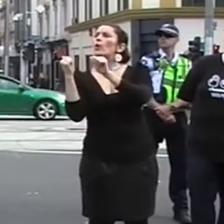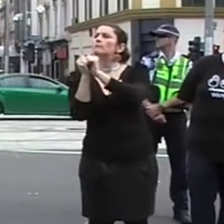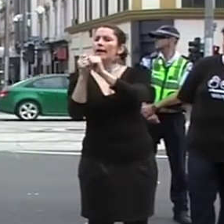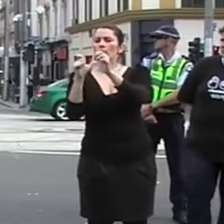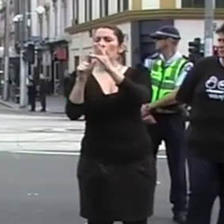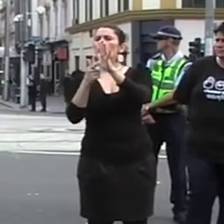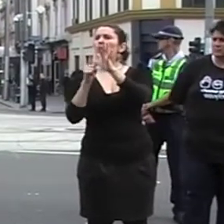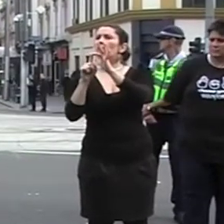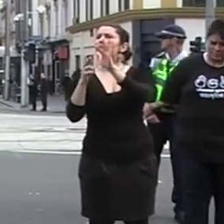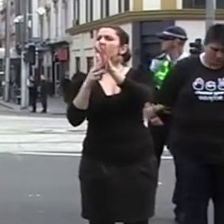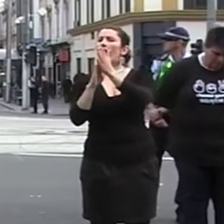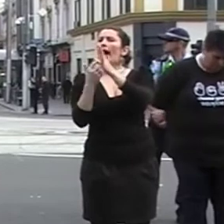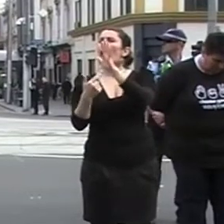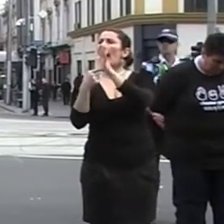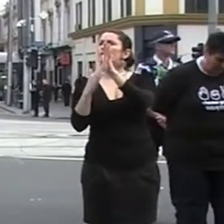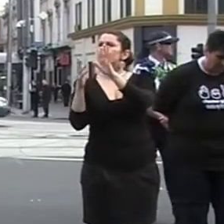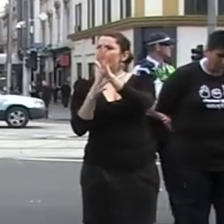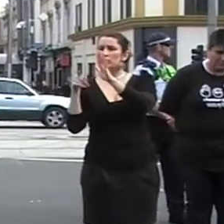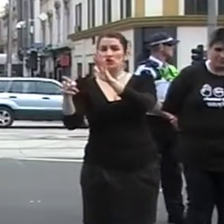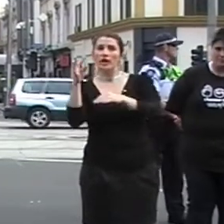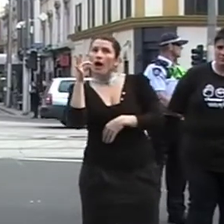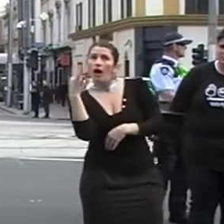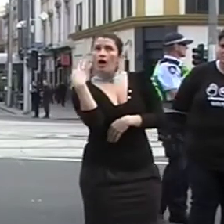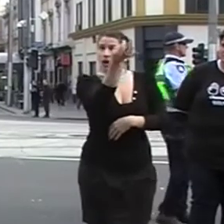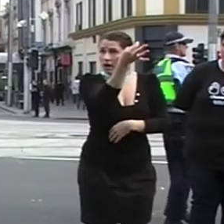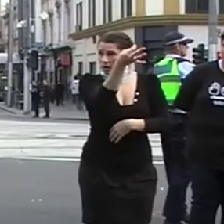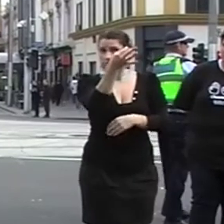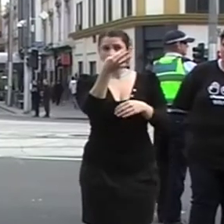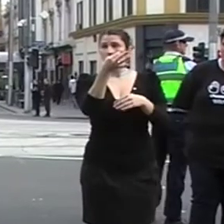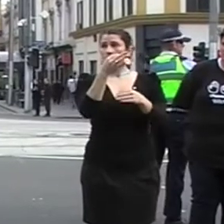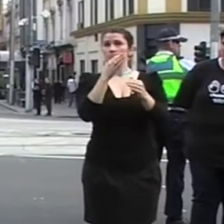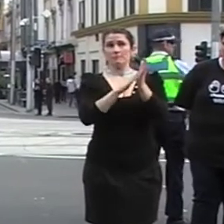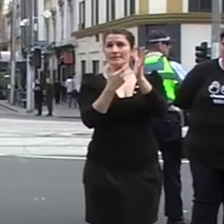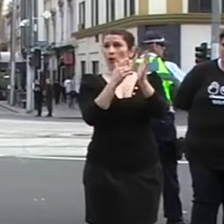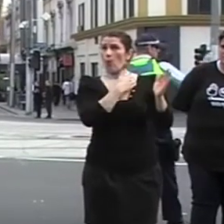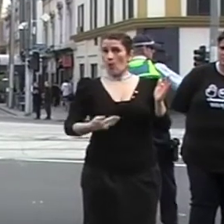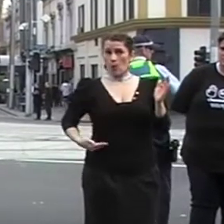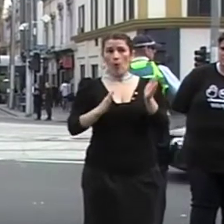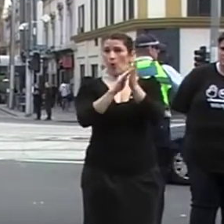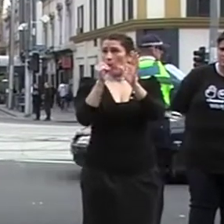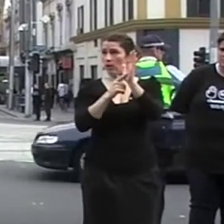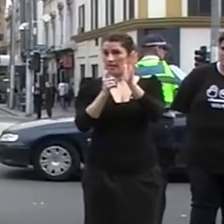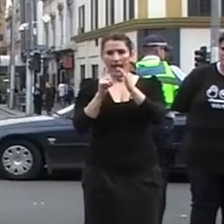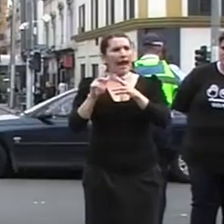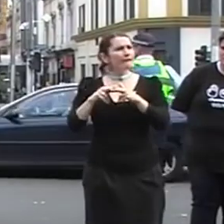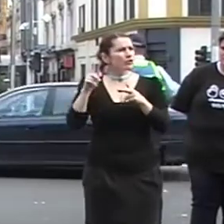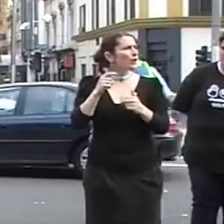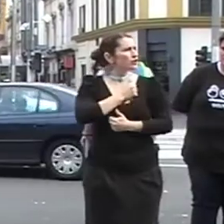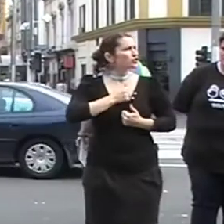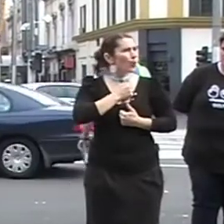Minister Hall. If you enjoyed her skills, thank a TAFE teacher. Colleen came from a disadvantaged background and left